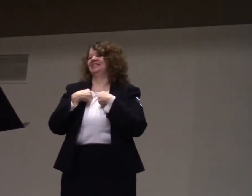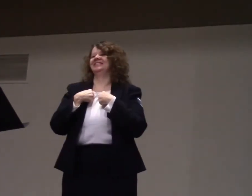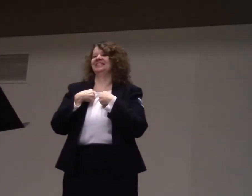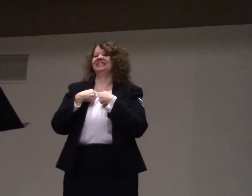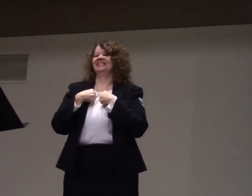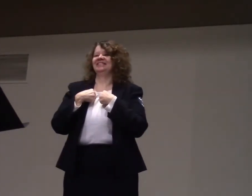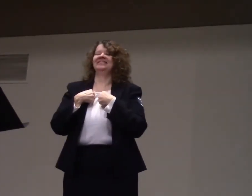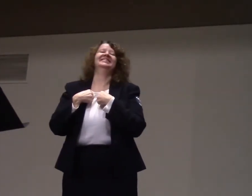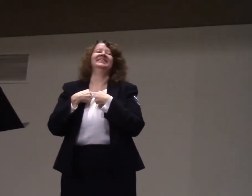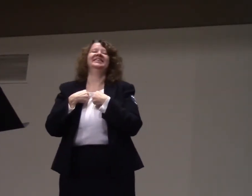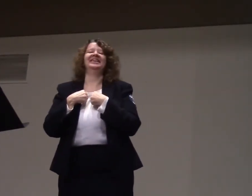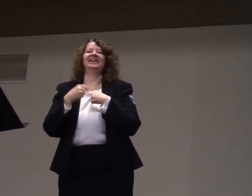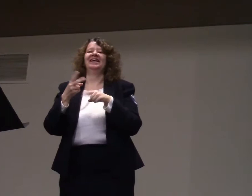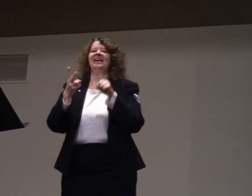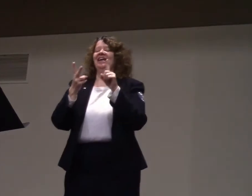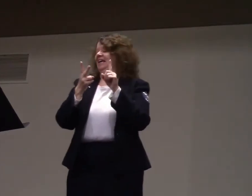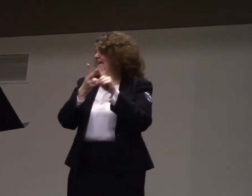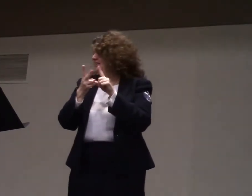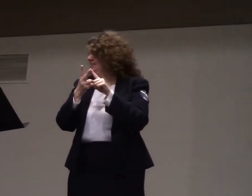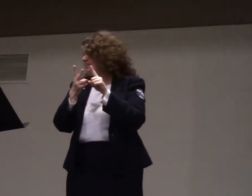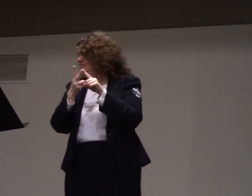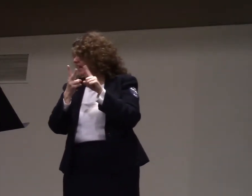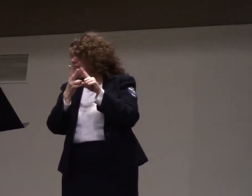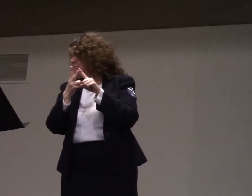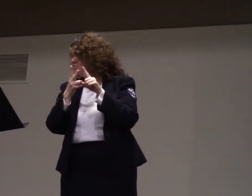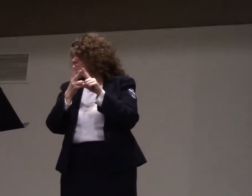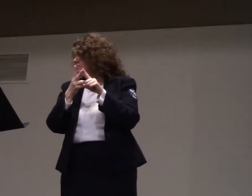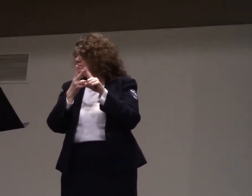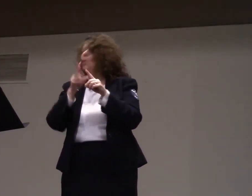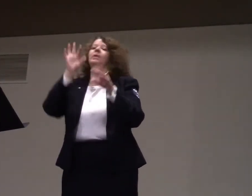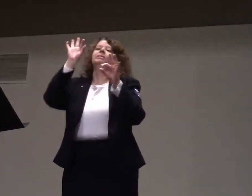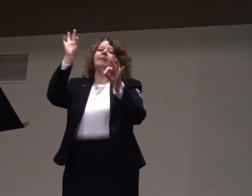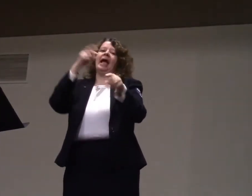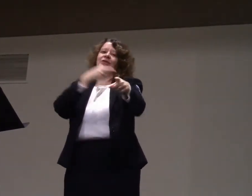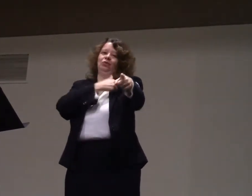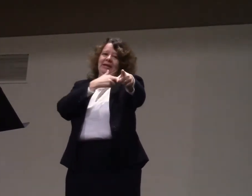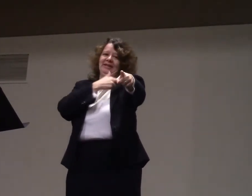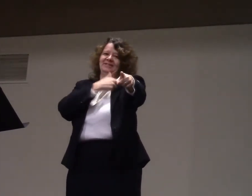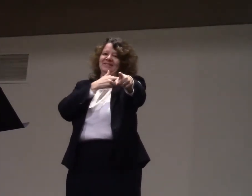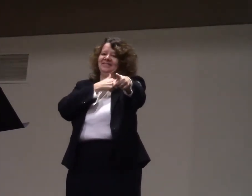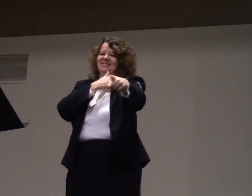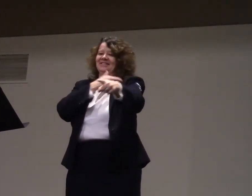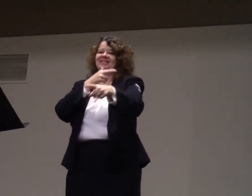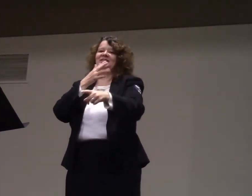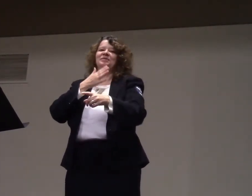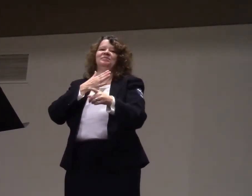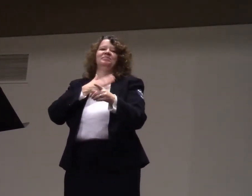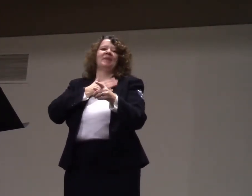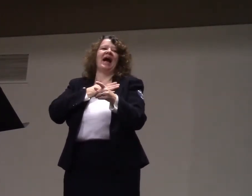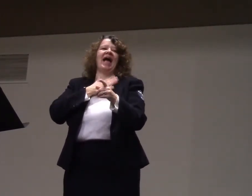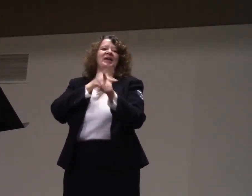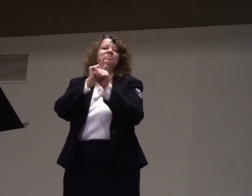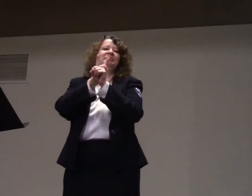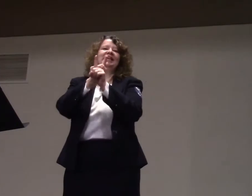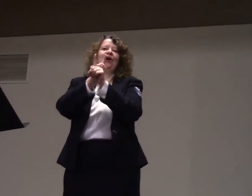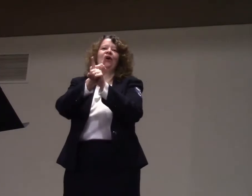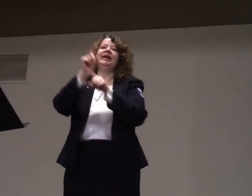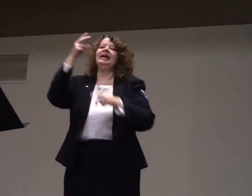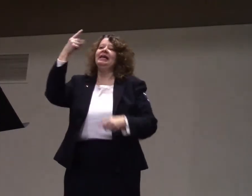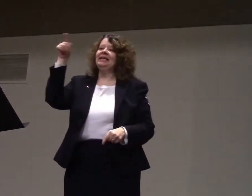I was going, I was asked, um, when I just told him I couldn't do it. But then, I was told if Pat could do it, then I